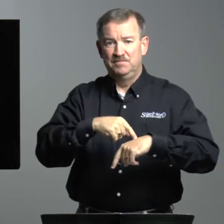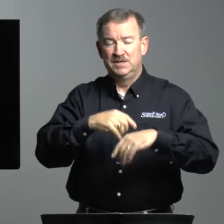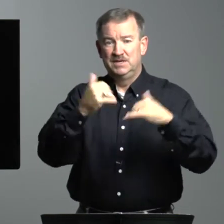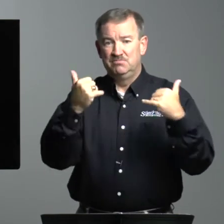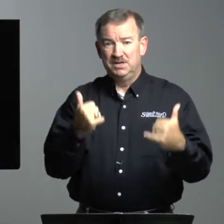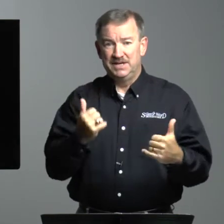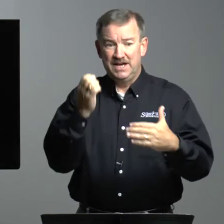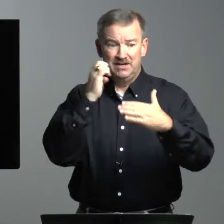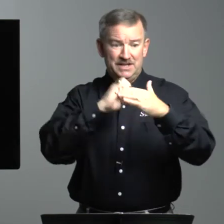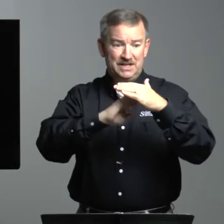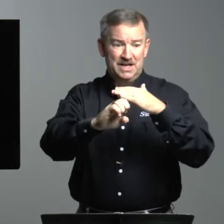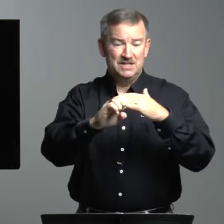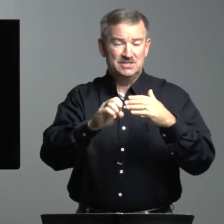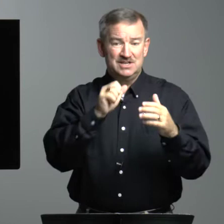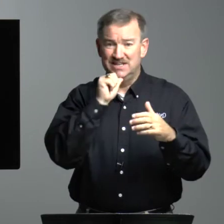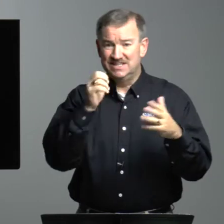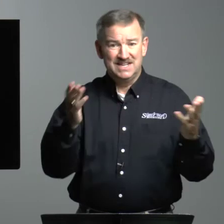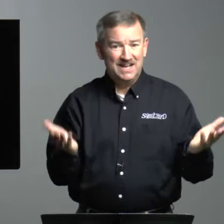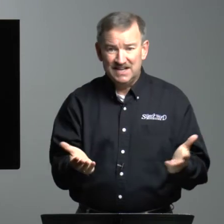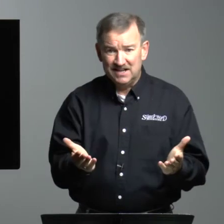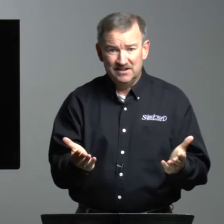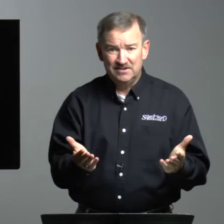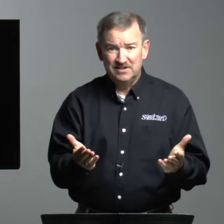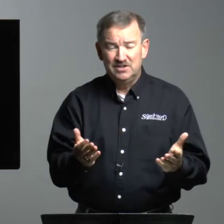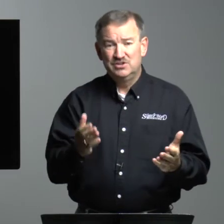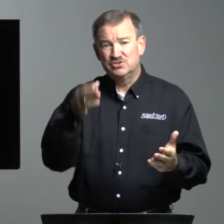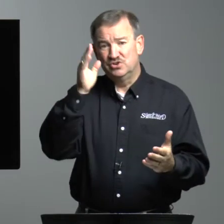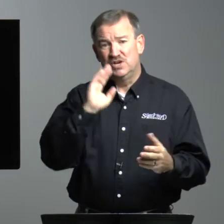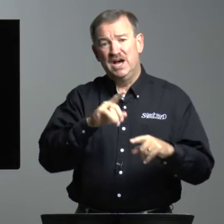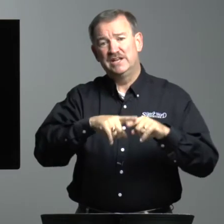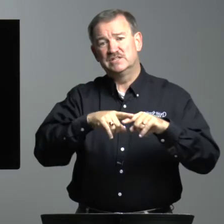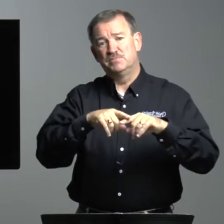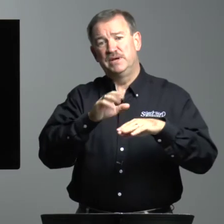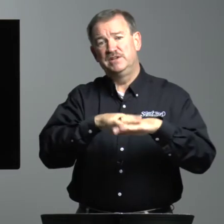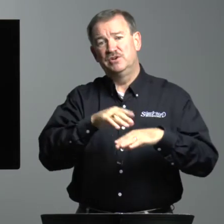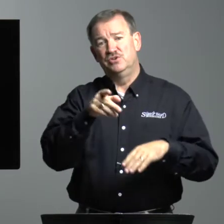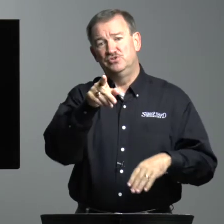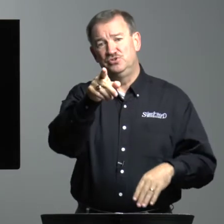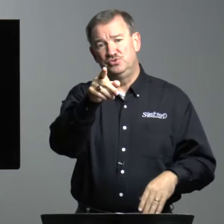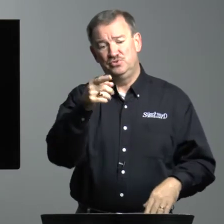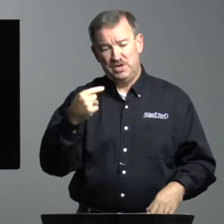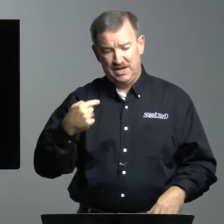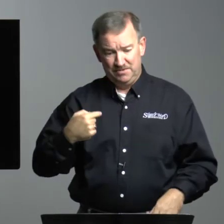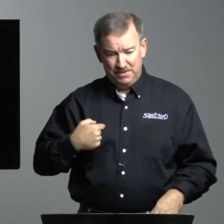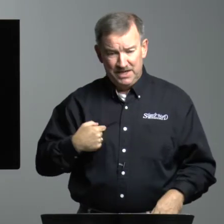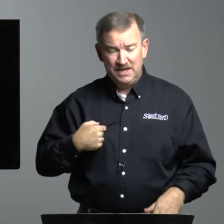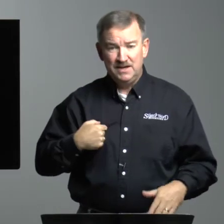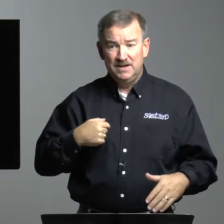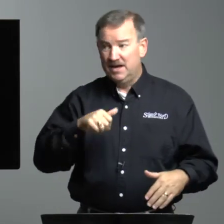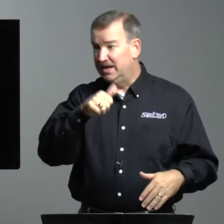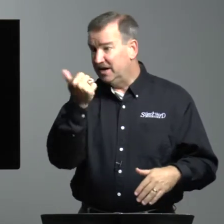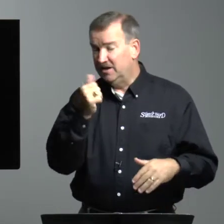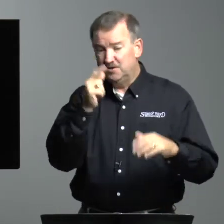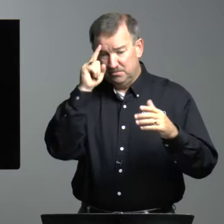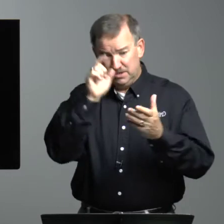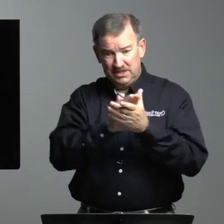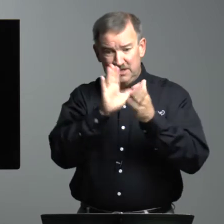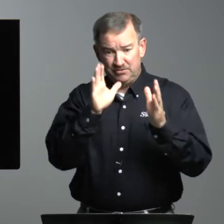But now, Elijah, he's not here. So God is depending on you and me and other believers